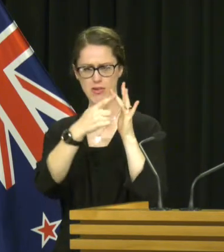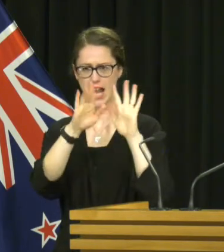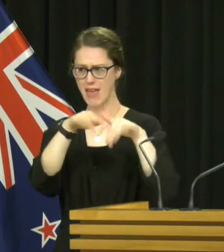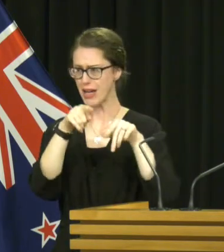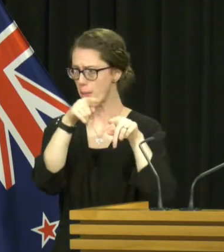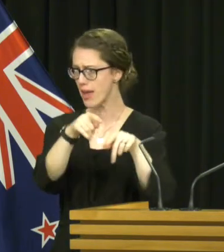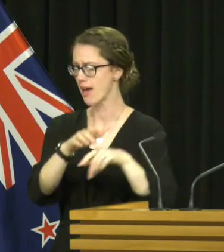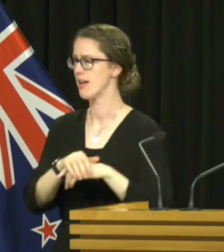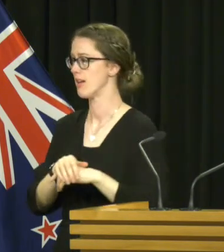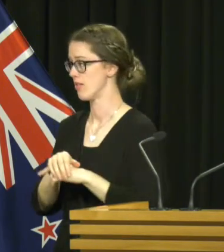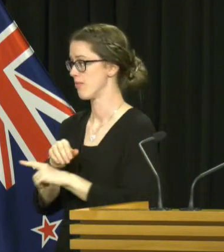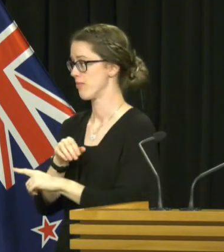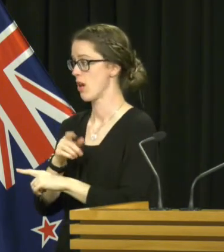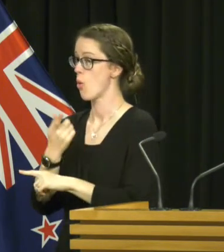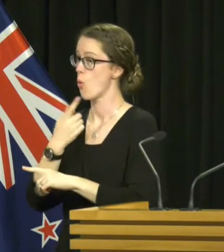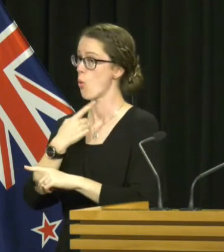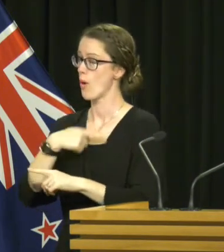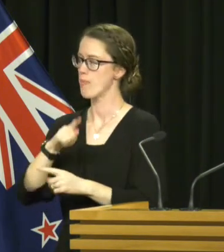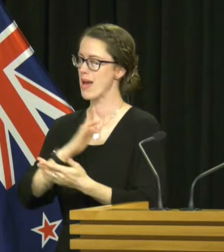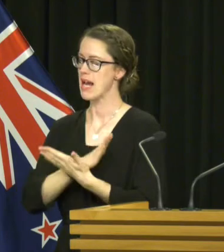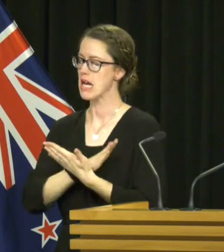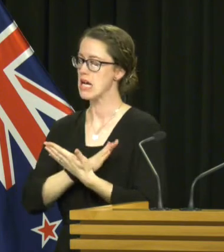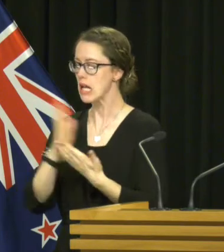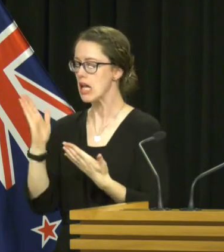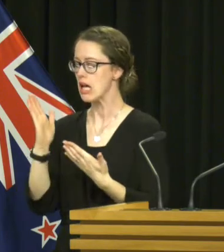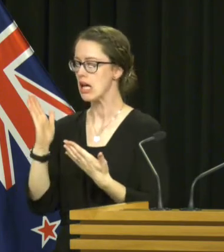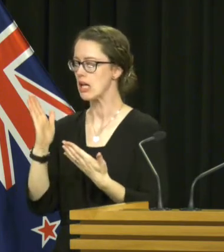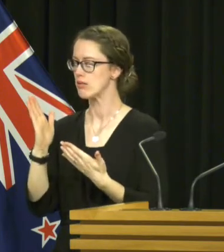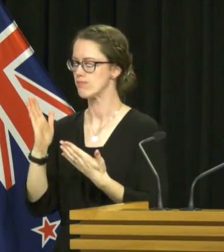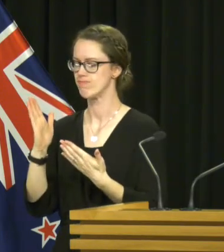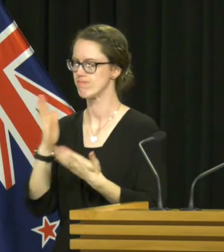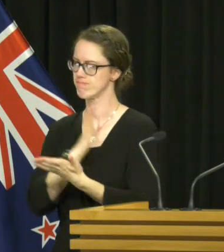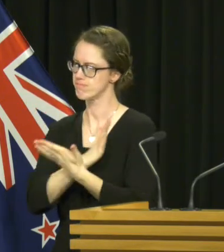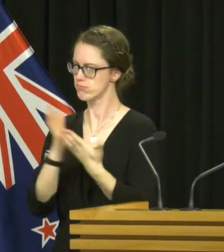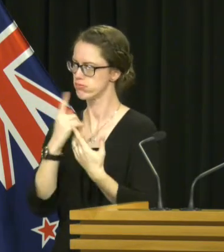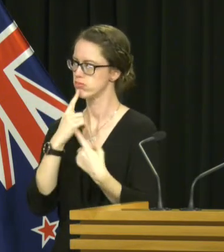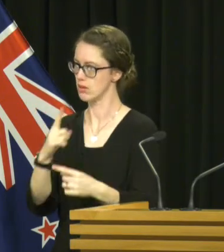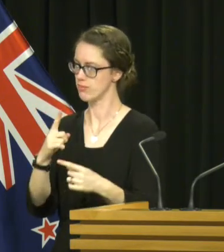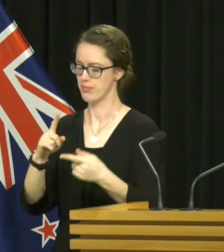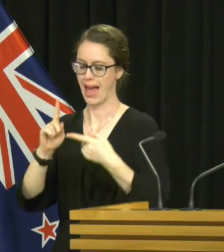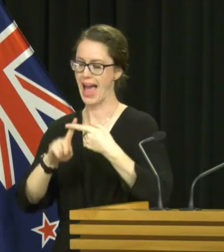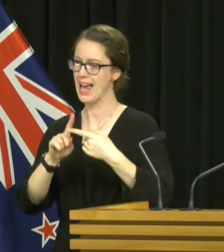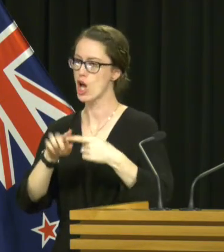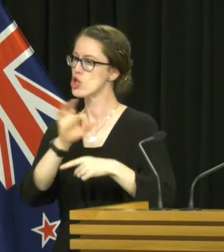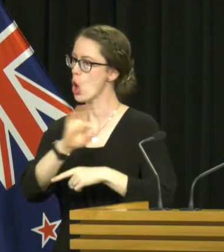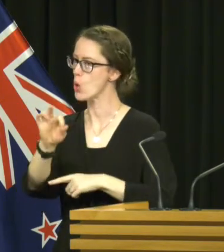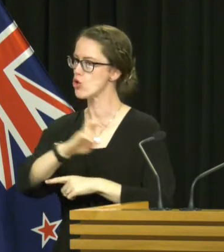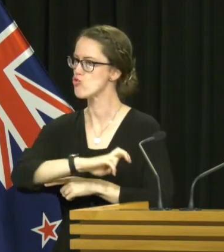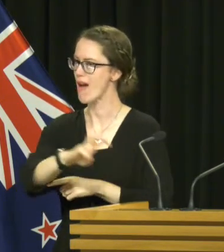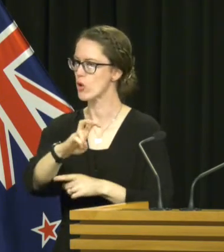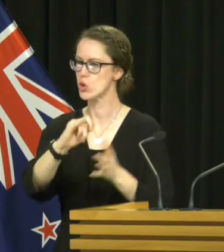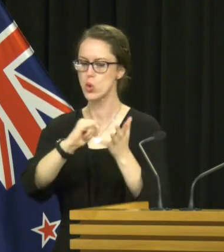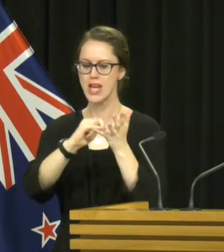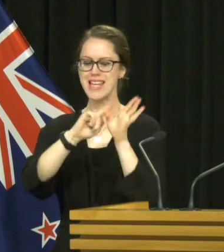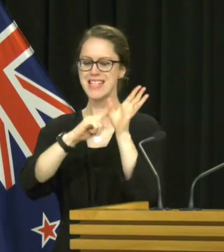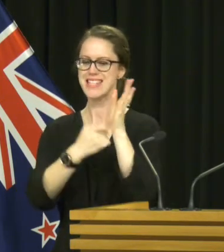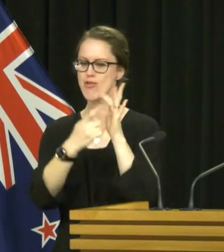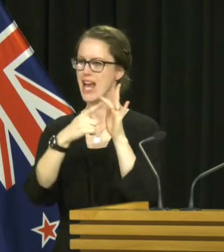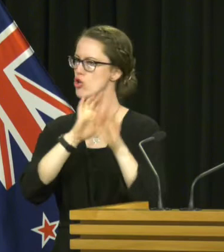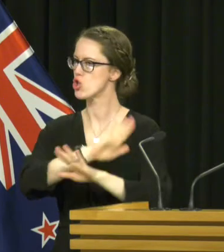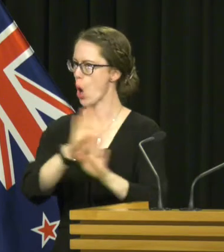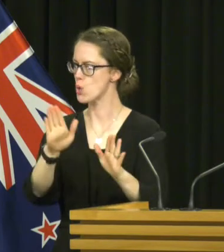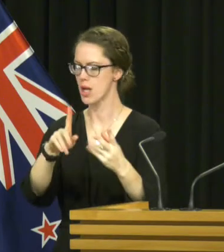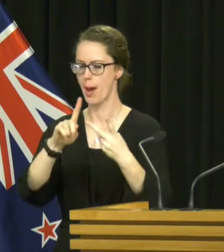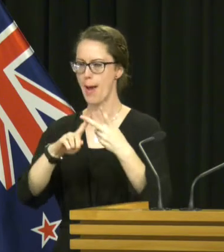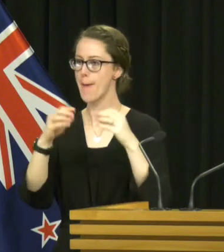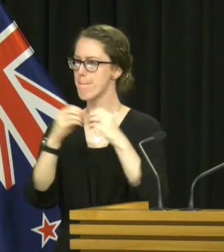have been utterly clear and unequivocal. A, do not travel to Syria, and B,